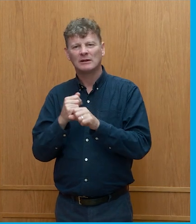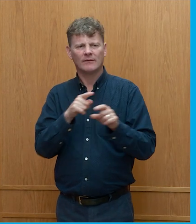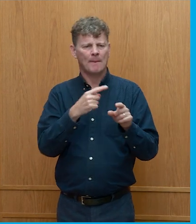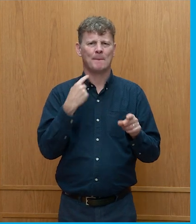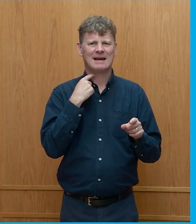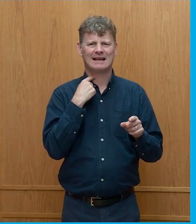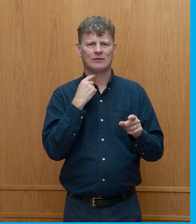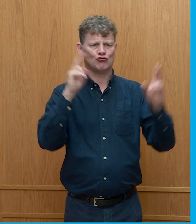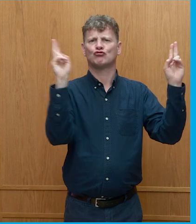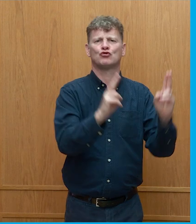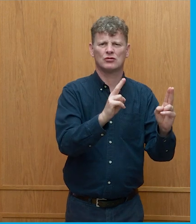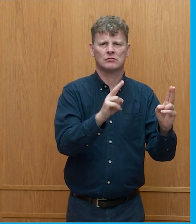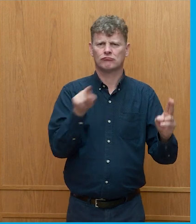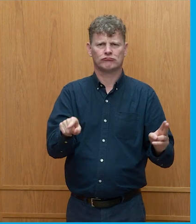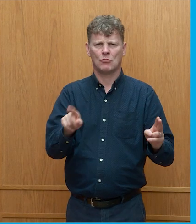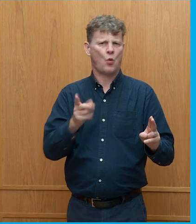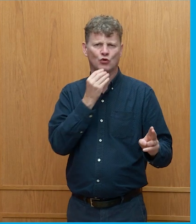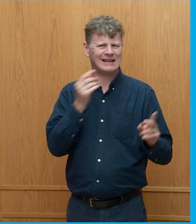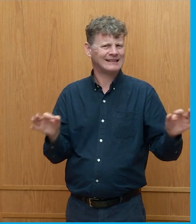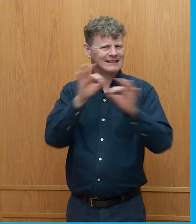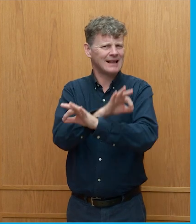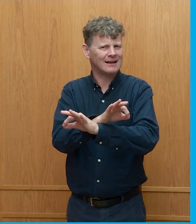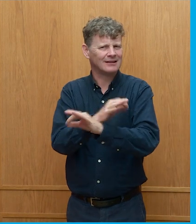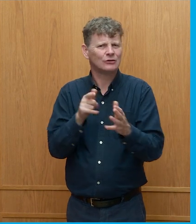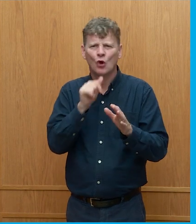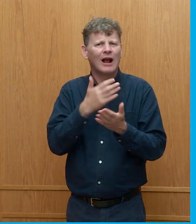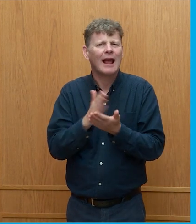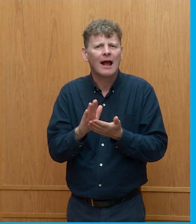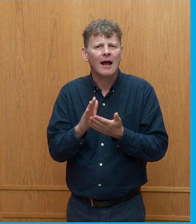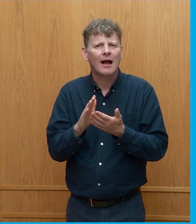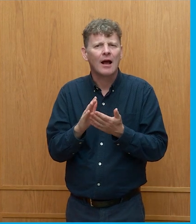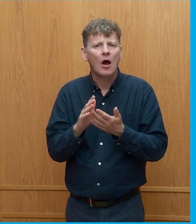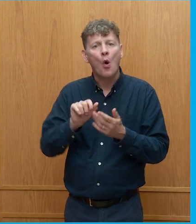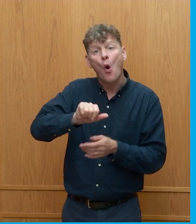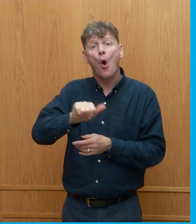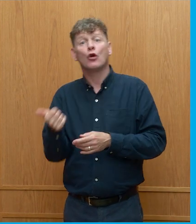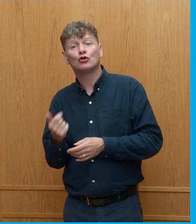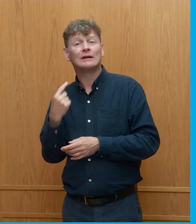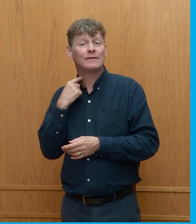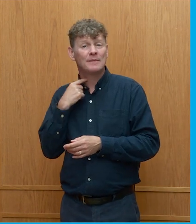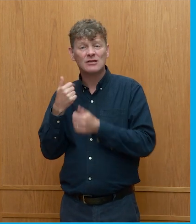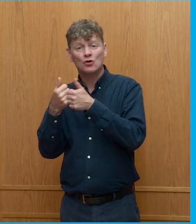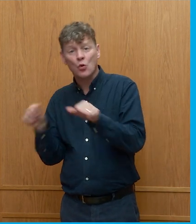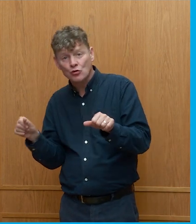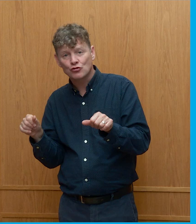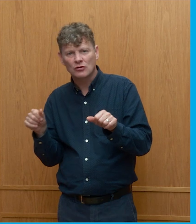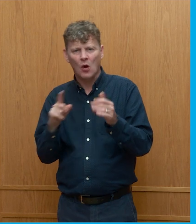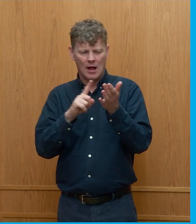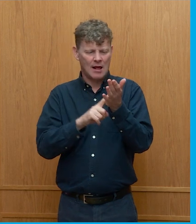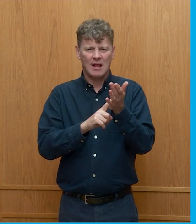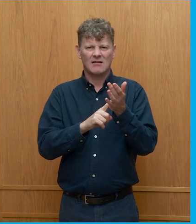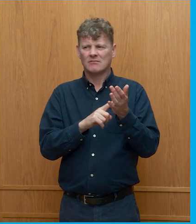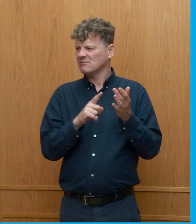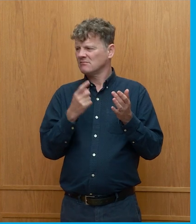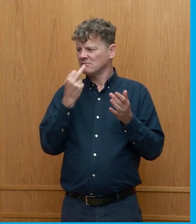what are you going to eat instead for a lot of people that's not clear if you look at alternative meat solutions or even the lab grown meat just